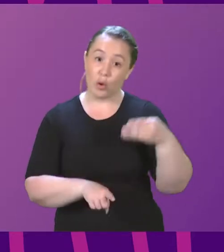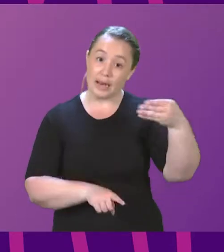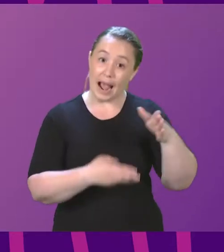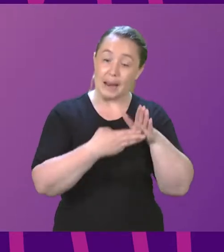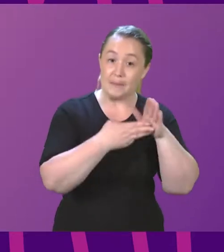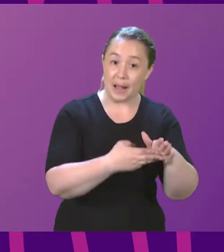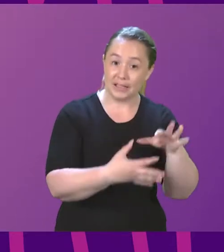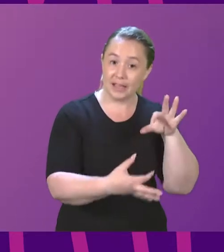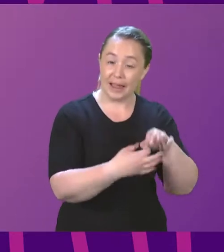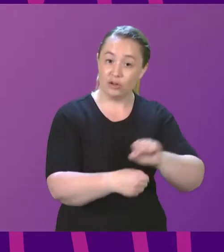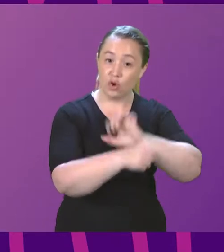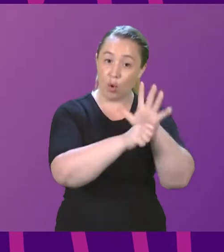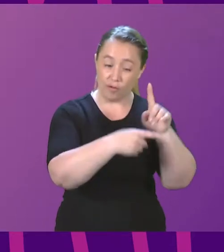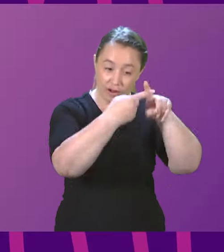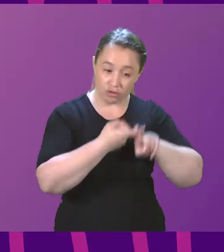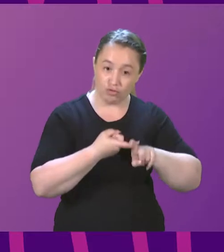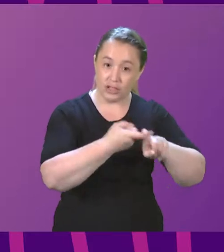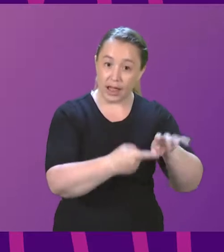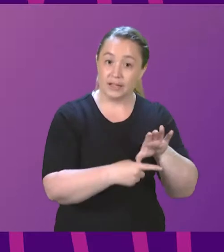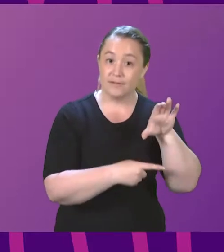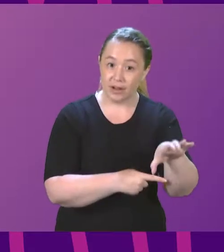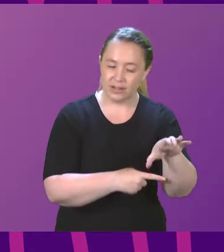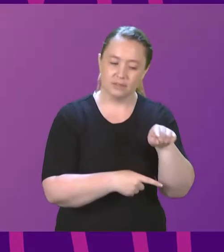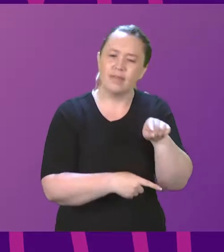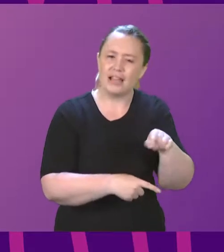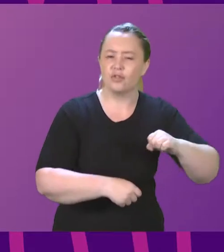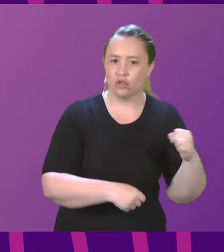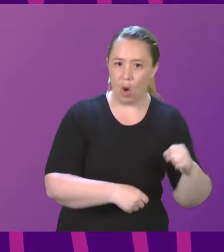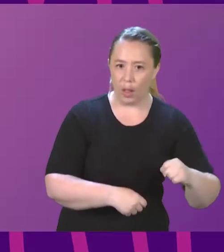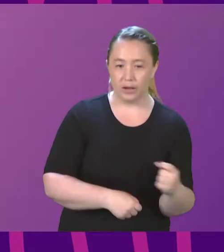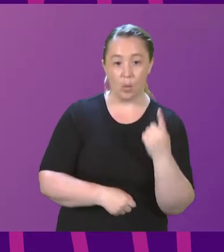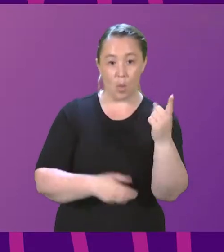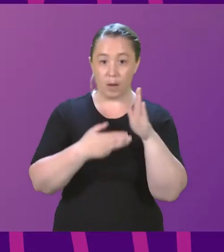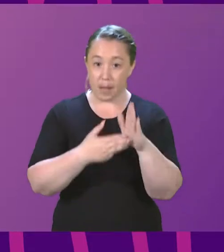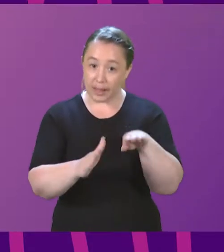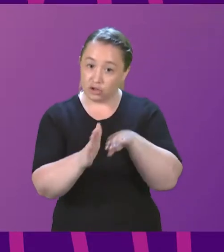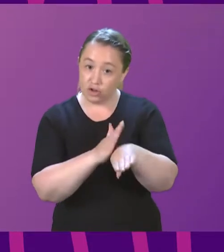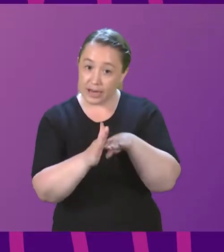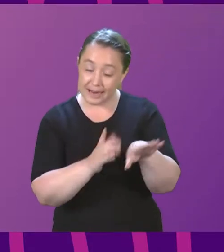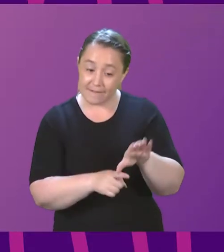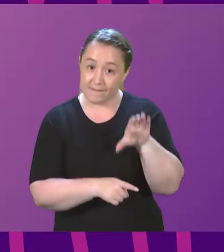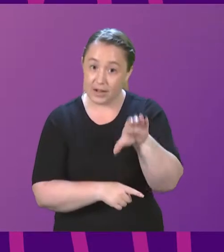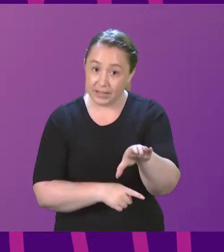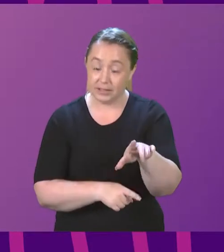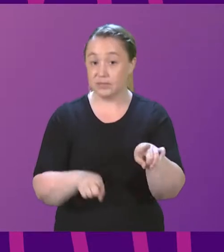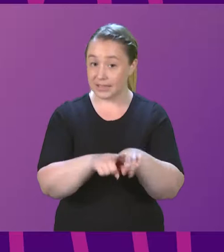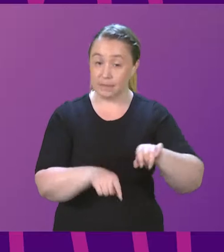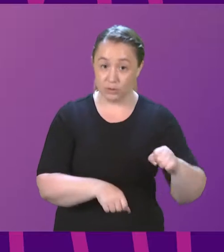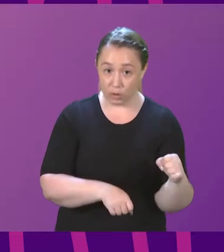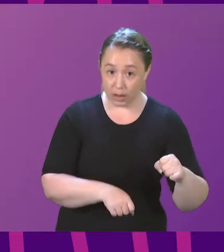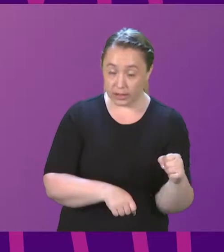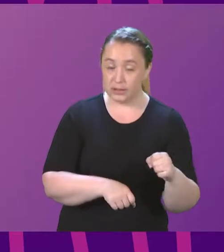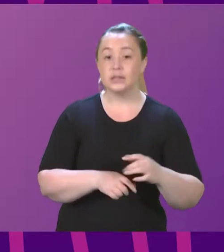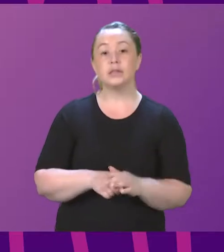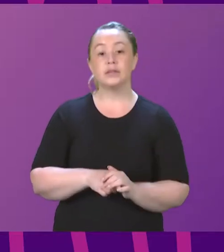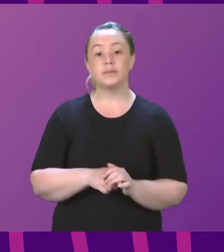COVID resilience funding, and that was particular to Scotland. 1 million in traineeship funding, again, the same. And